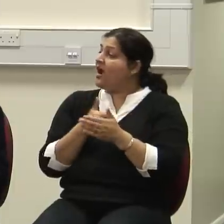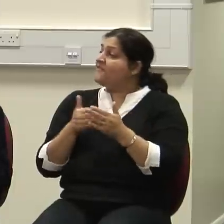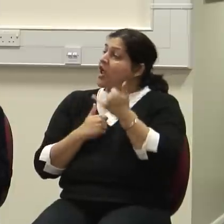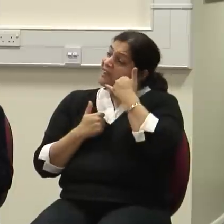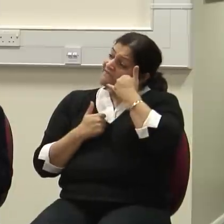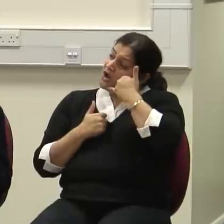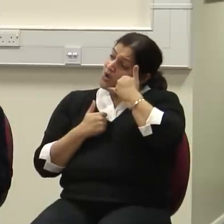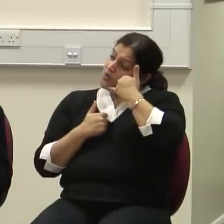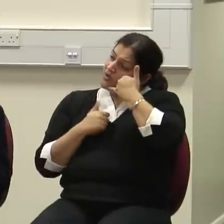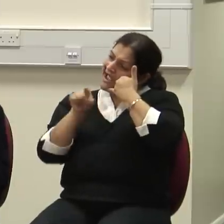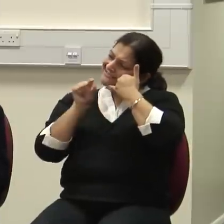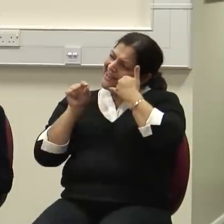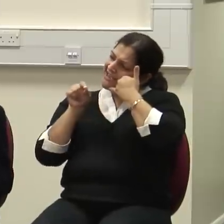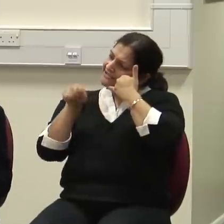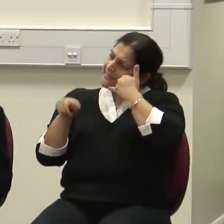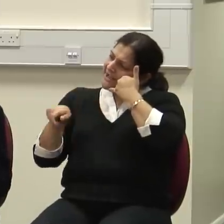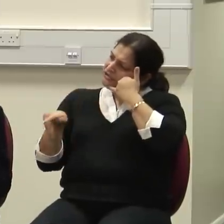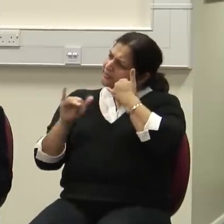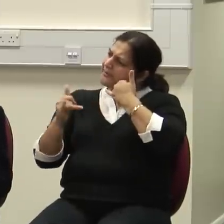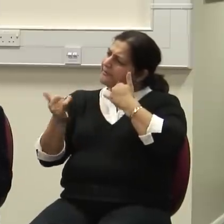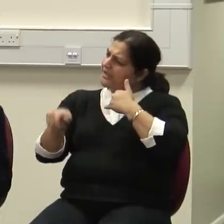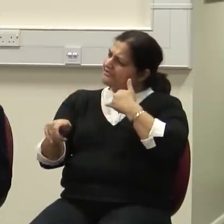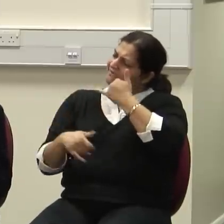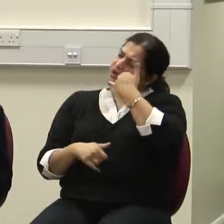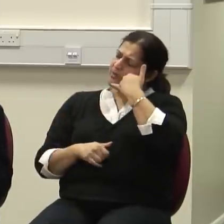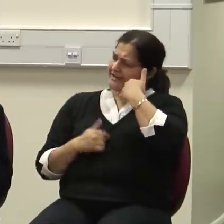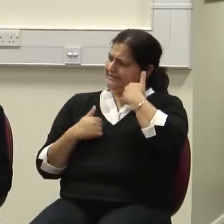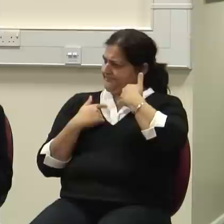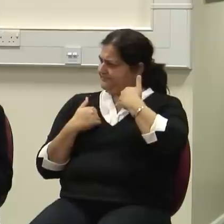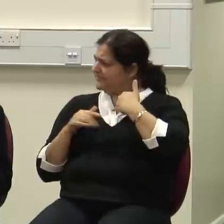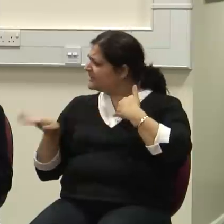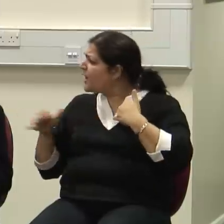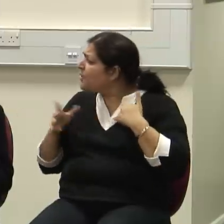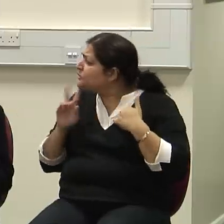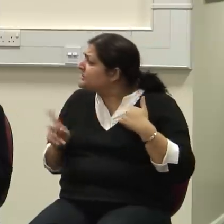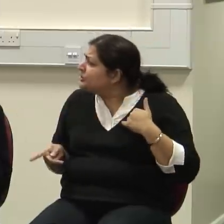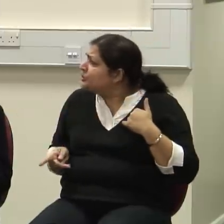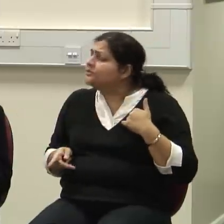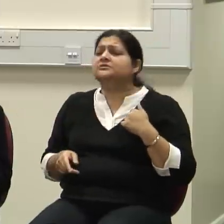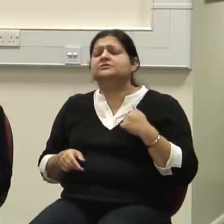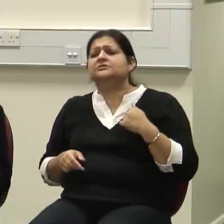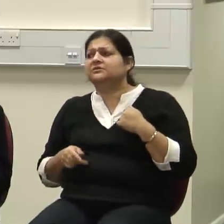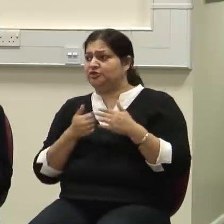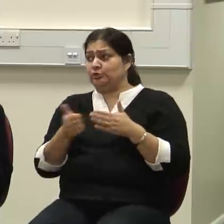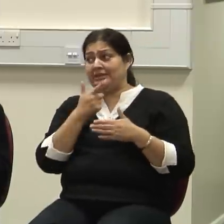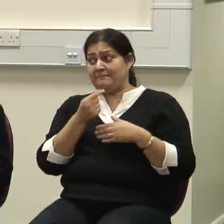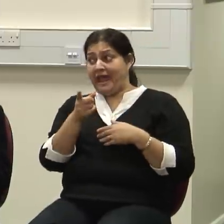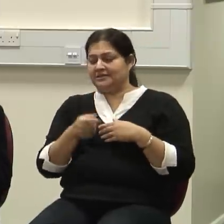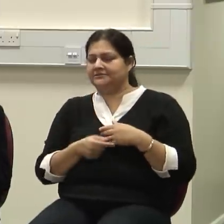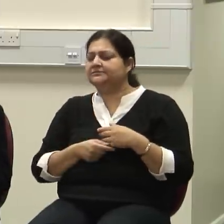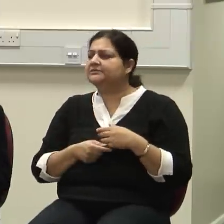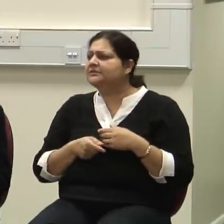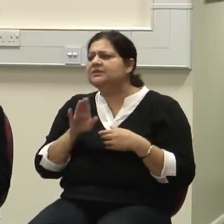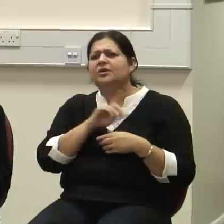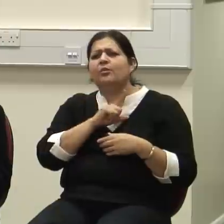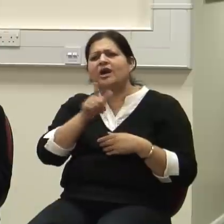because very often a person would call and say, Doctor, I have to see you. I want to see you. And I would, on the telephone, say, this was typically a man, say, well, Mr.